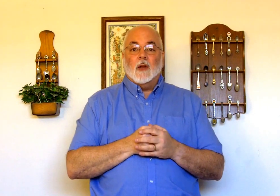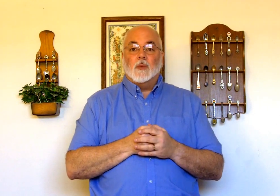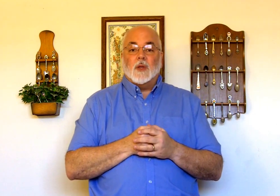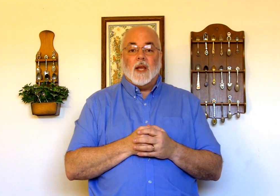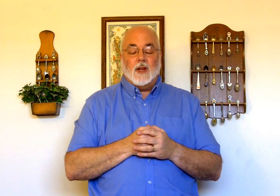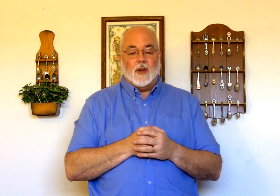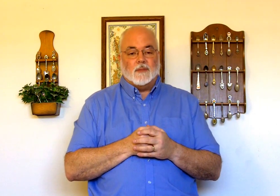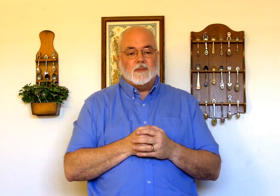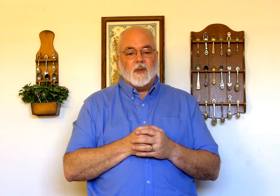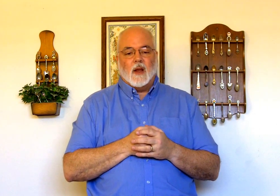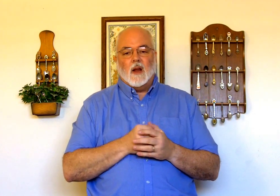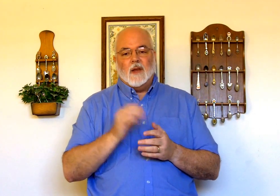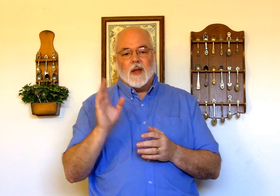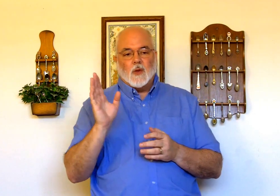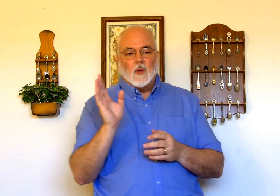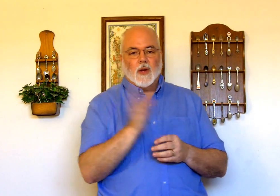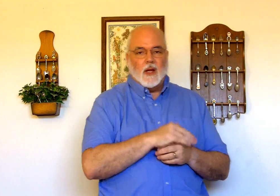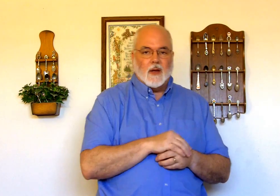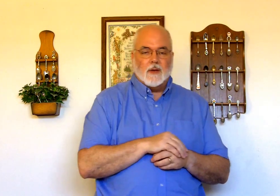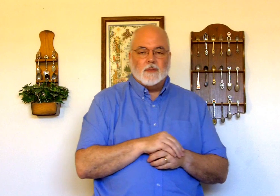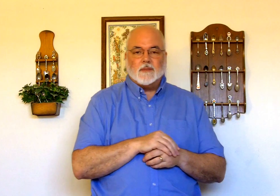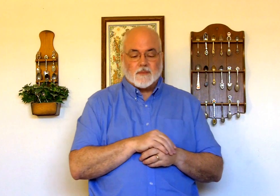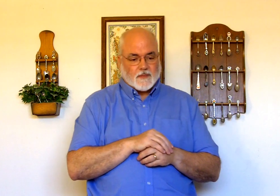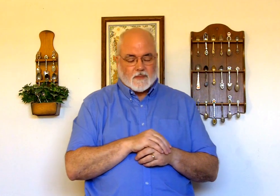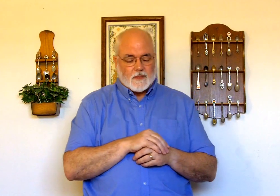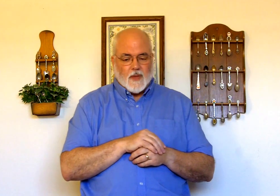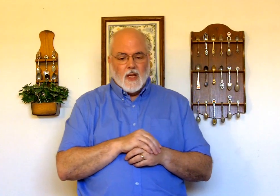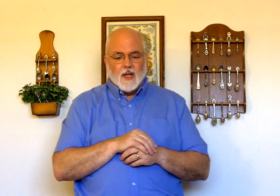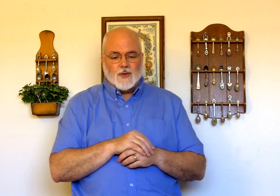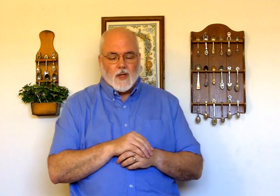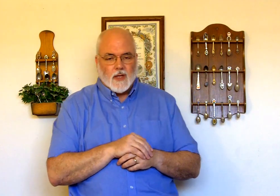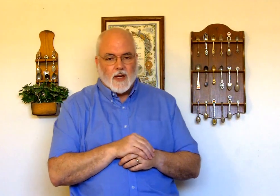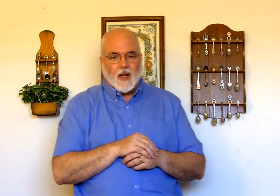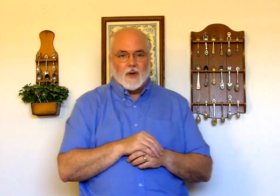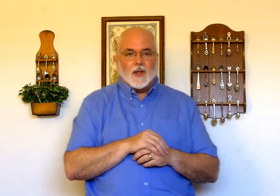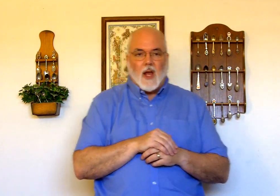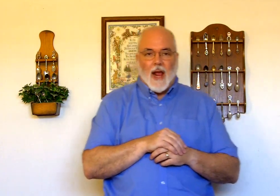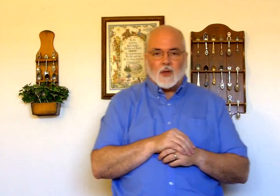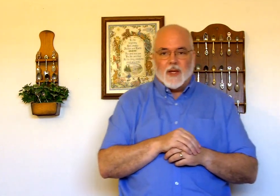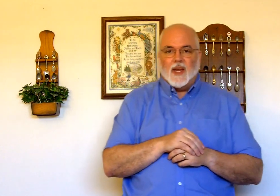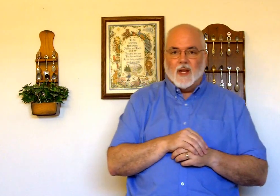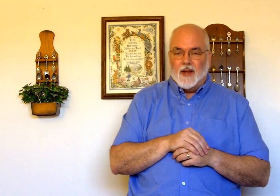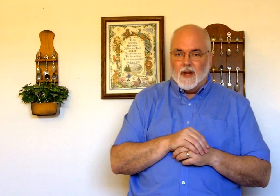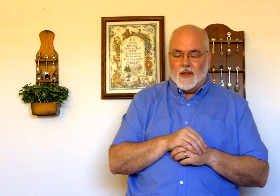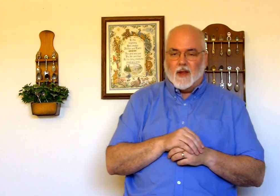In procession. And I'm going leave out the word in it's just a connector. It's not actually in anything.